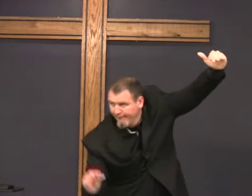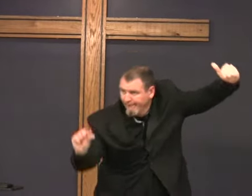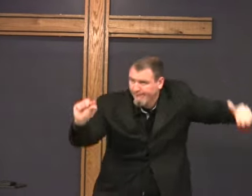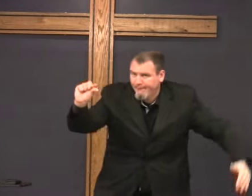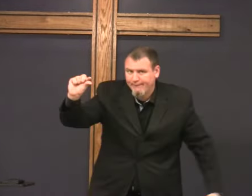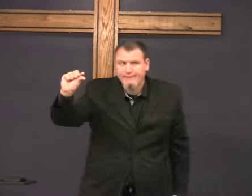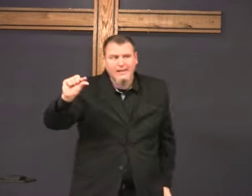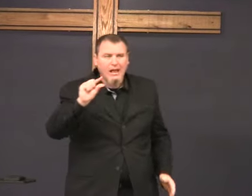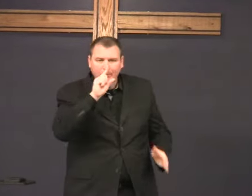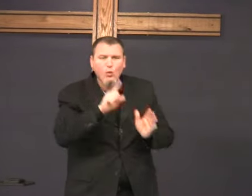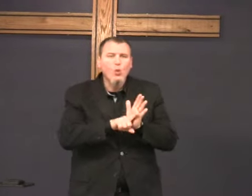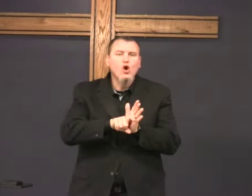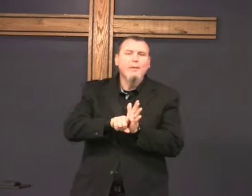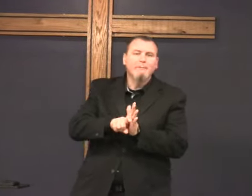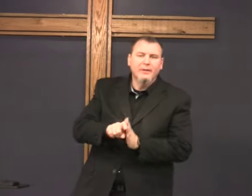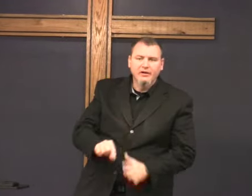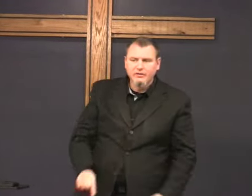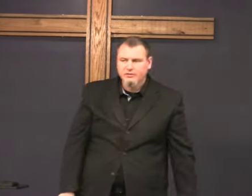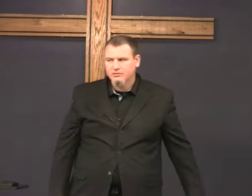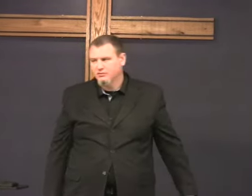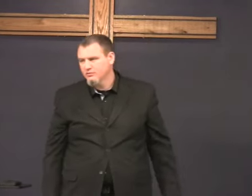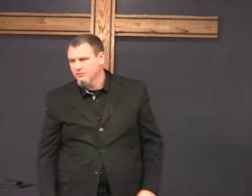I am so far below you, I want the Lord.